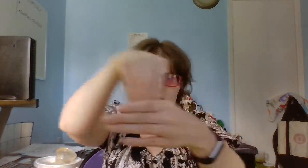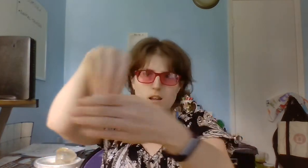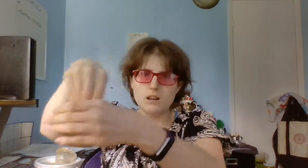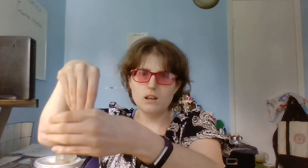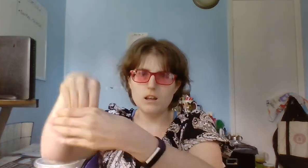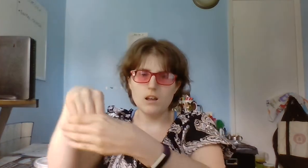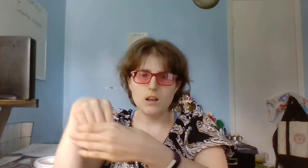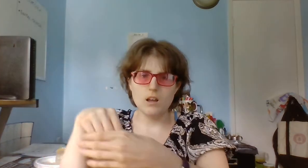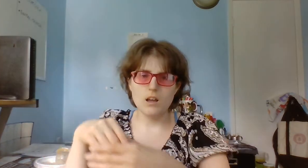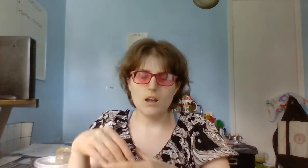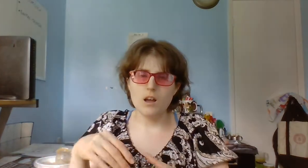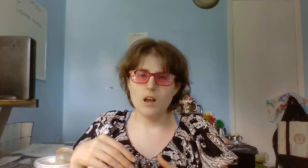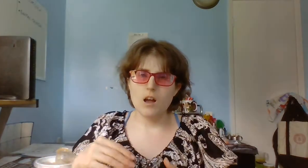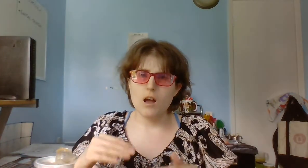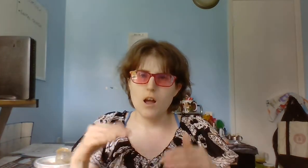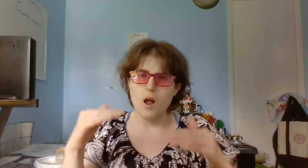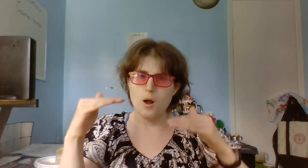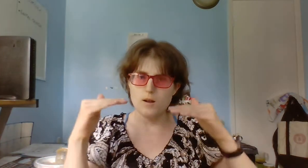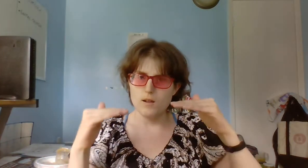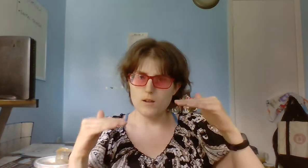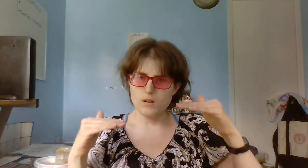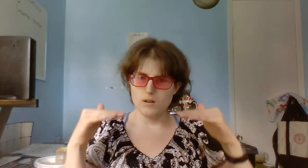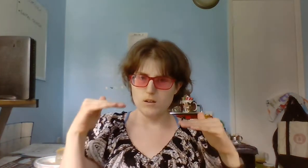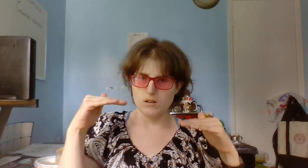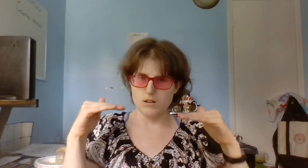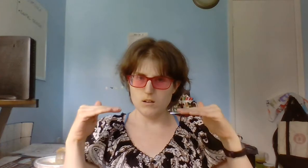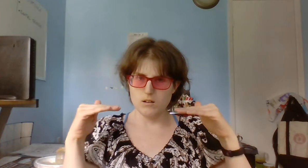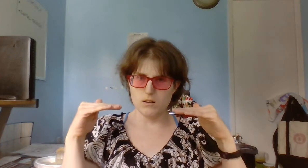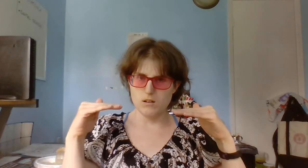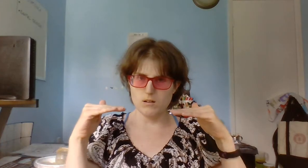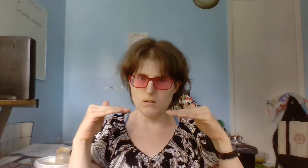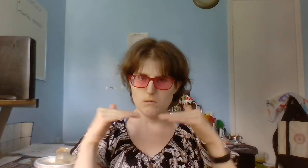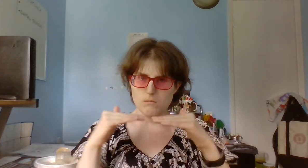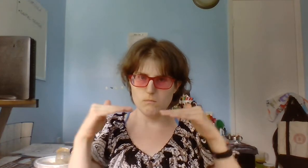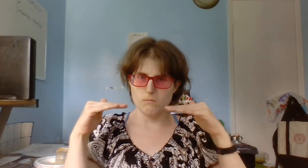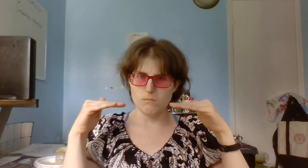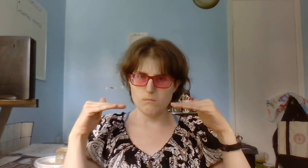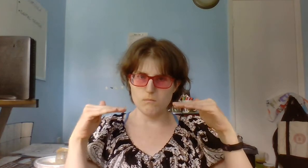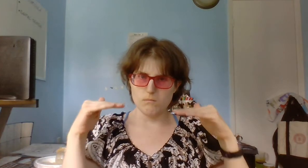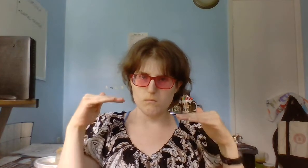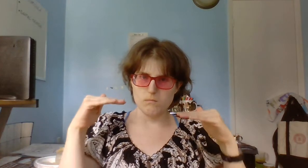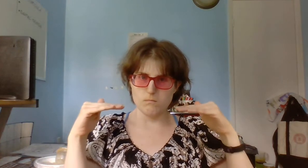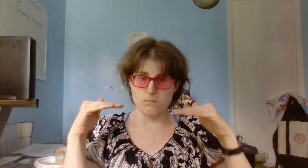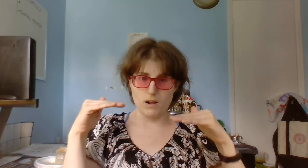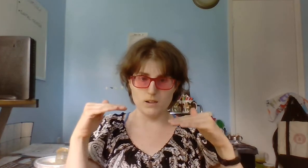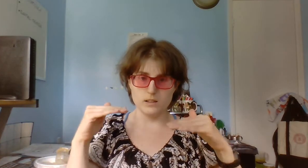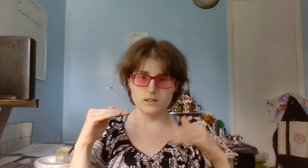balance